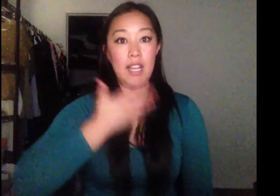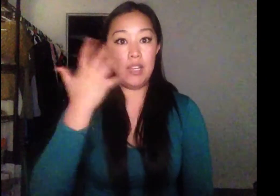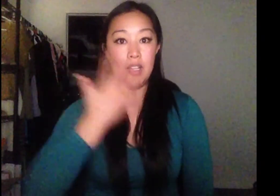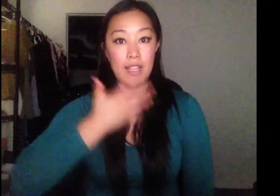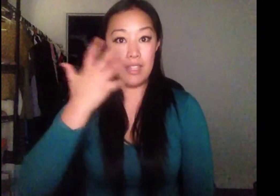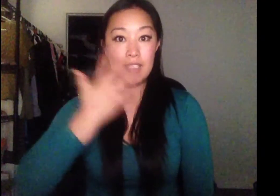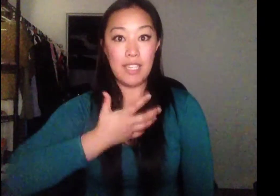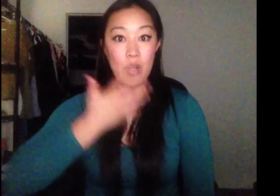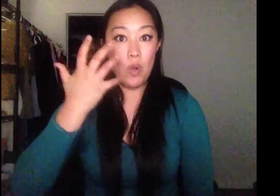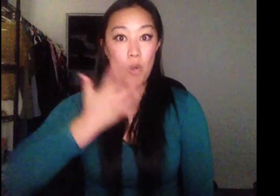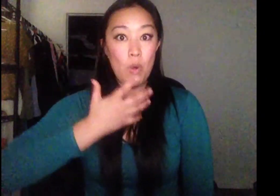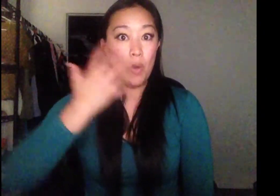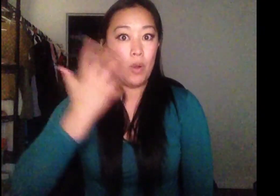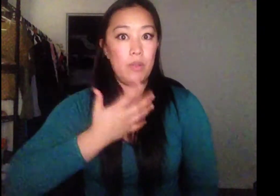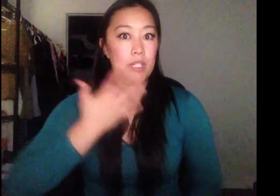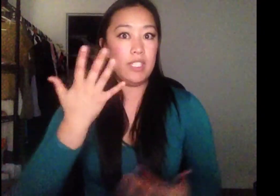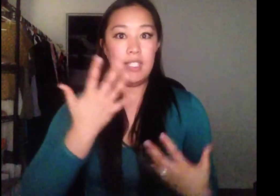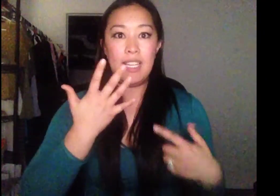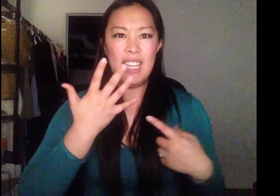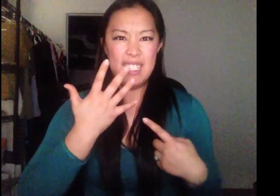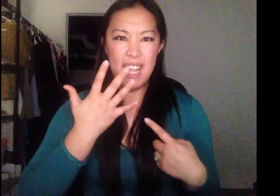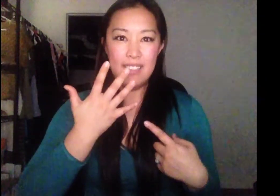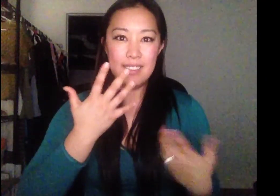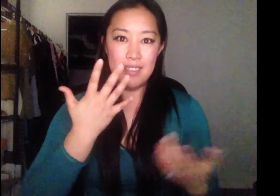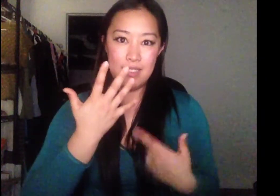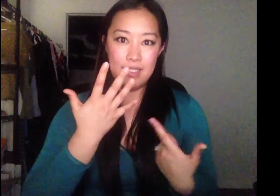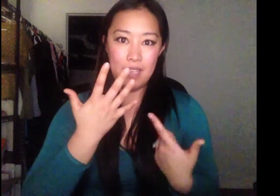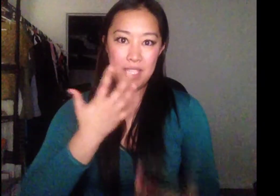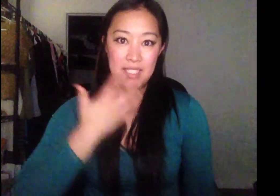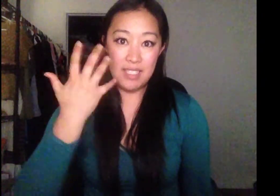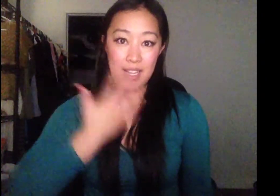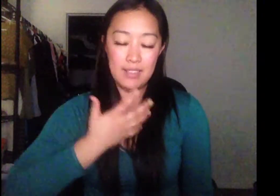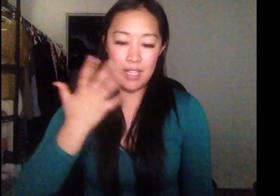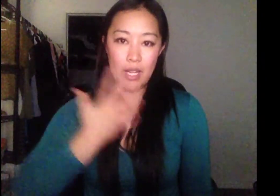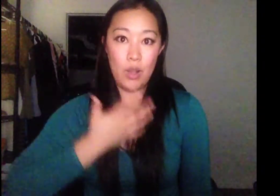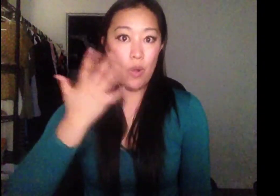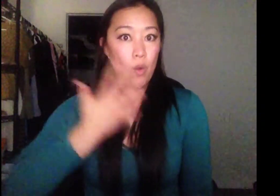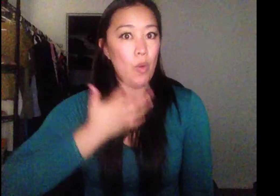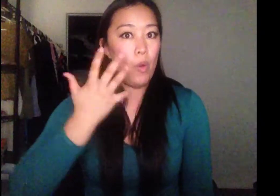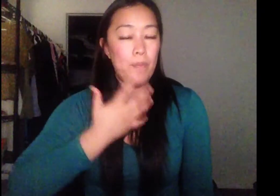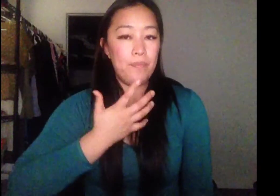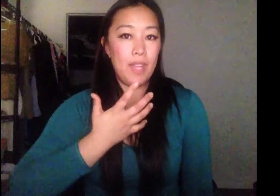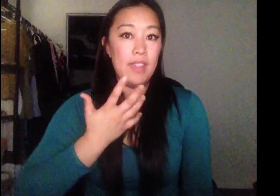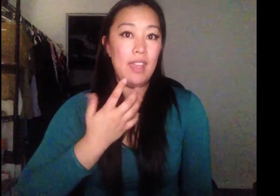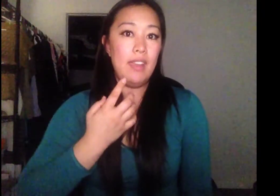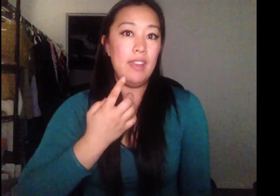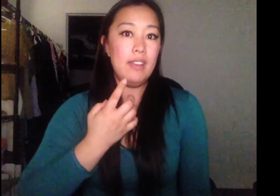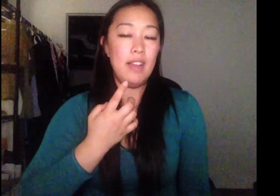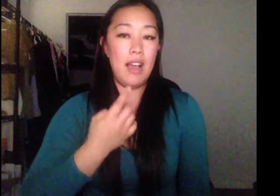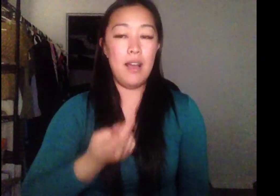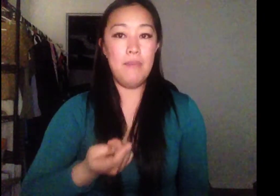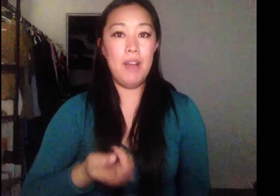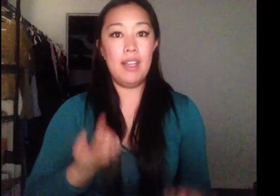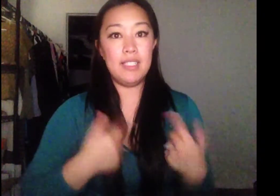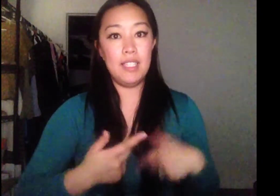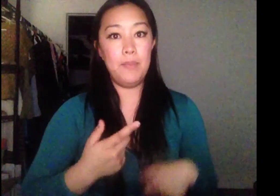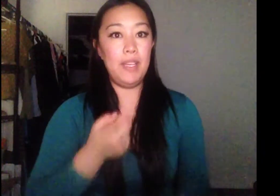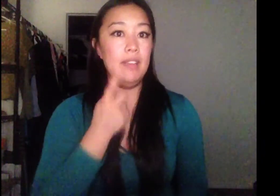like this, like, which is like intense. This sign means intense, like, and then I slip in